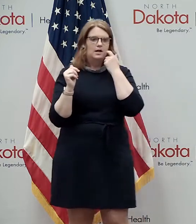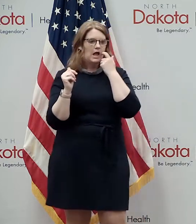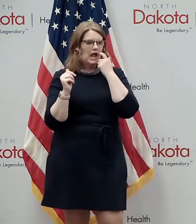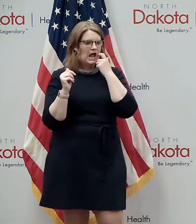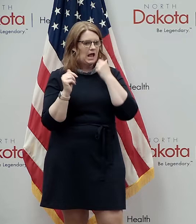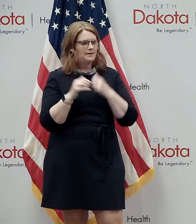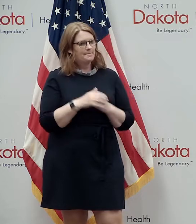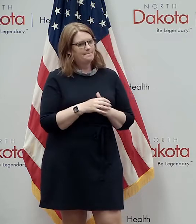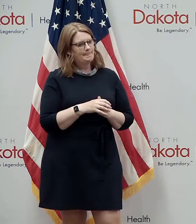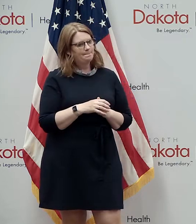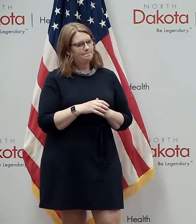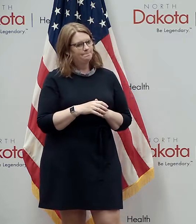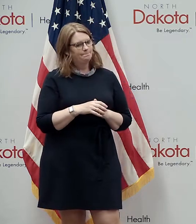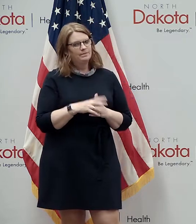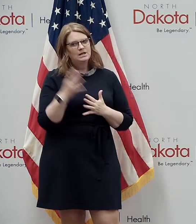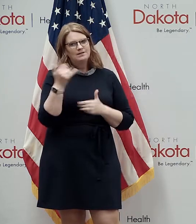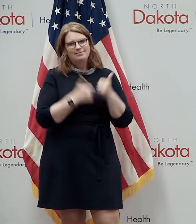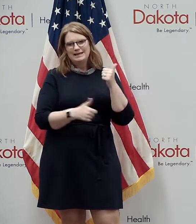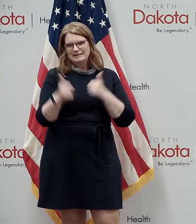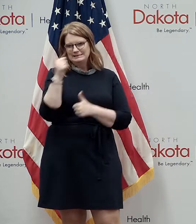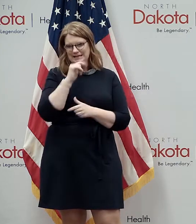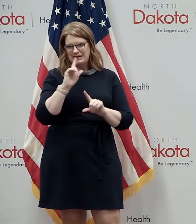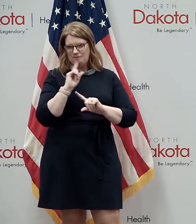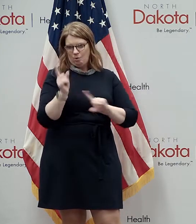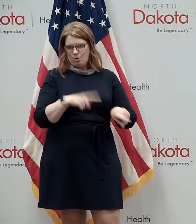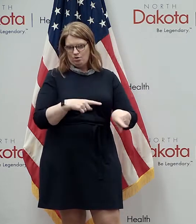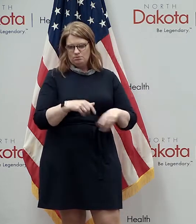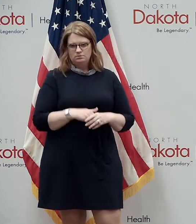executive order update